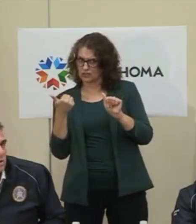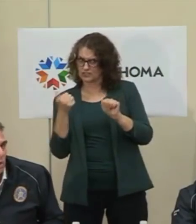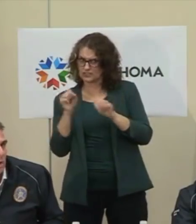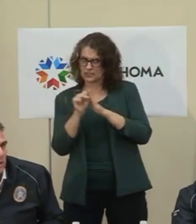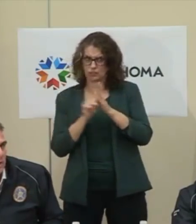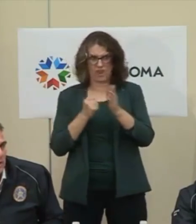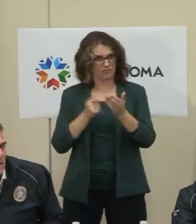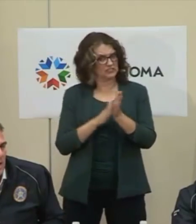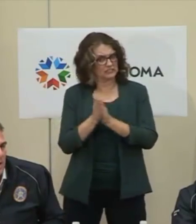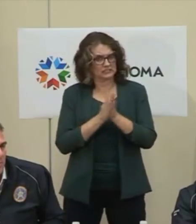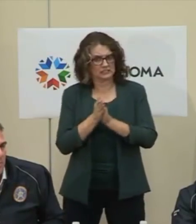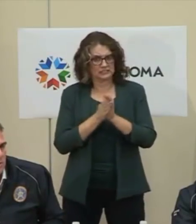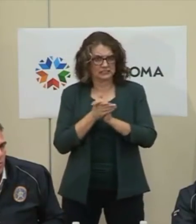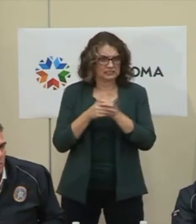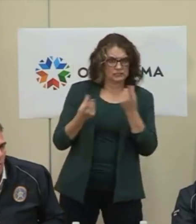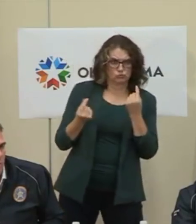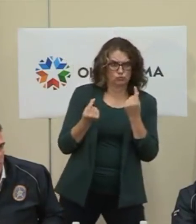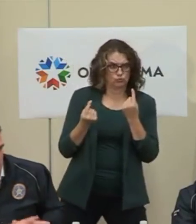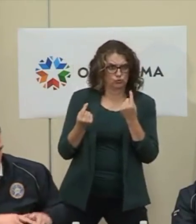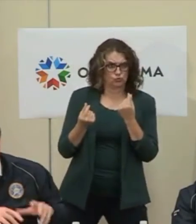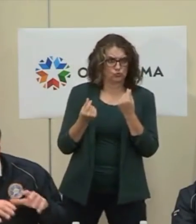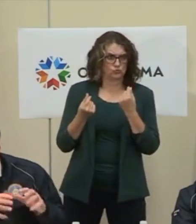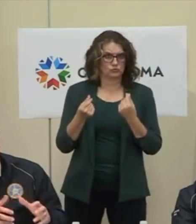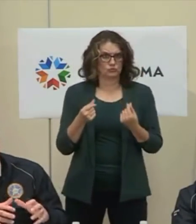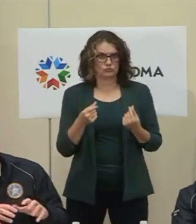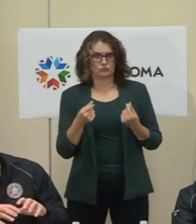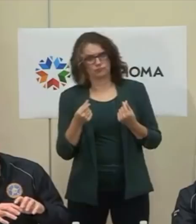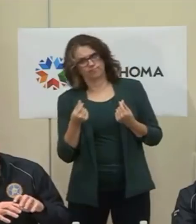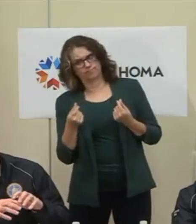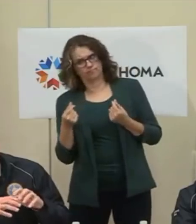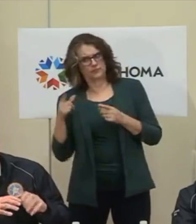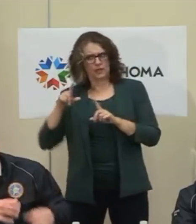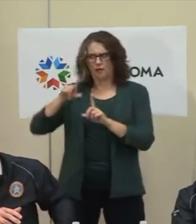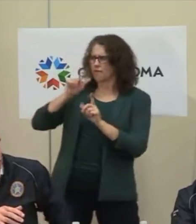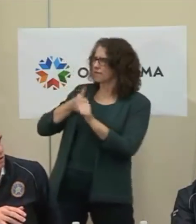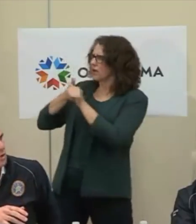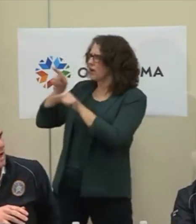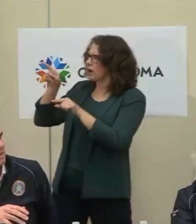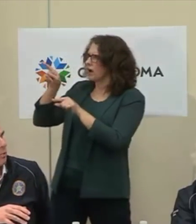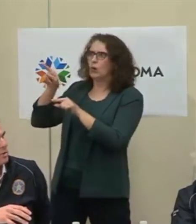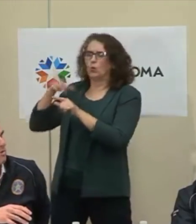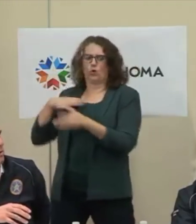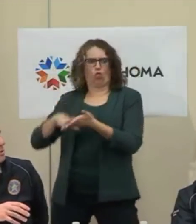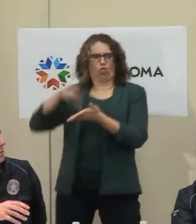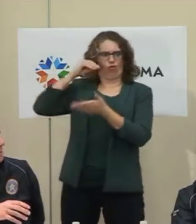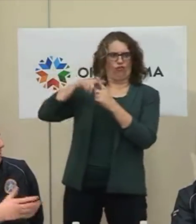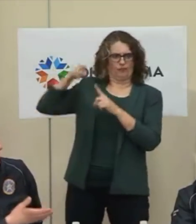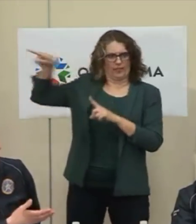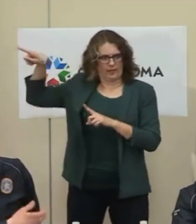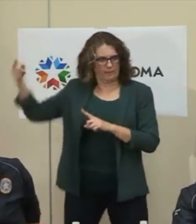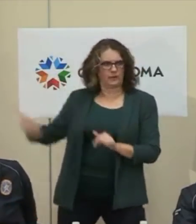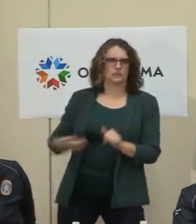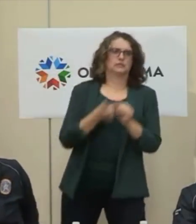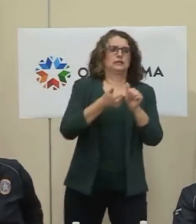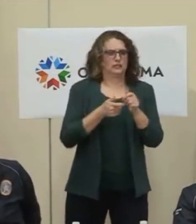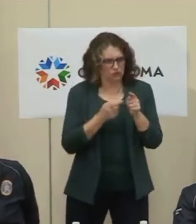surge, and that's really what this whole task force and our solutions task force is focused on.